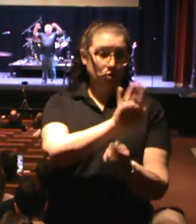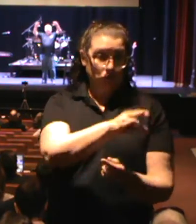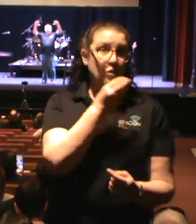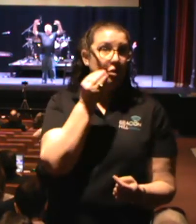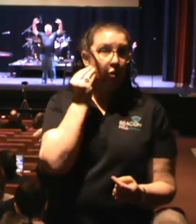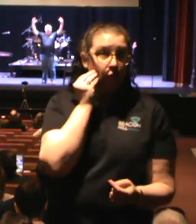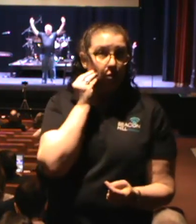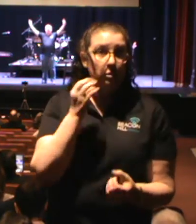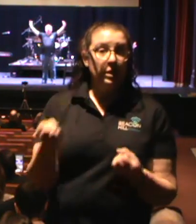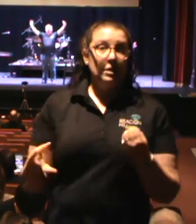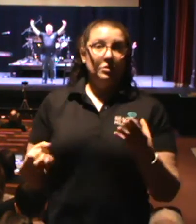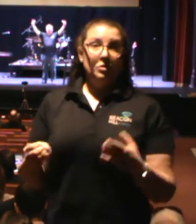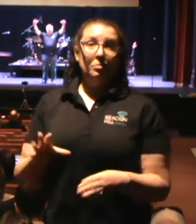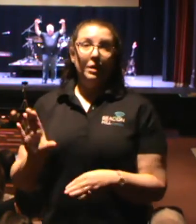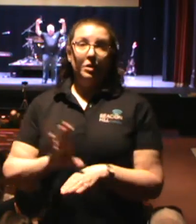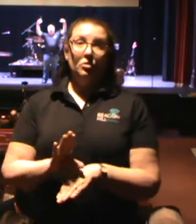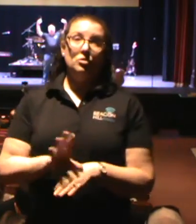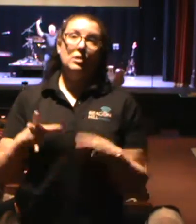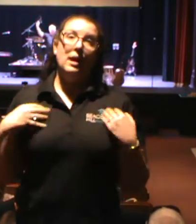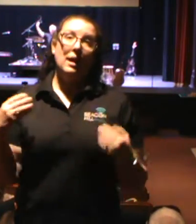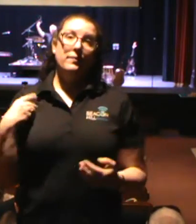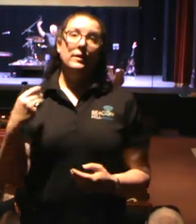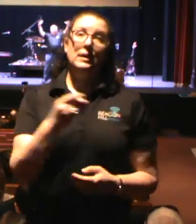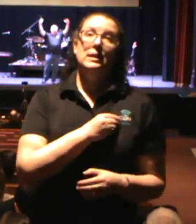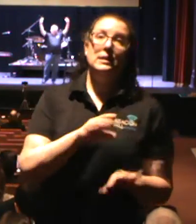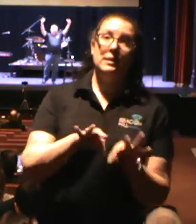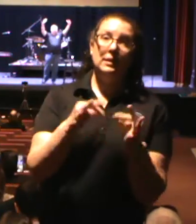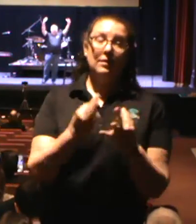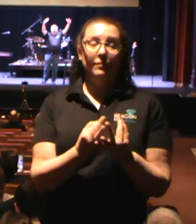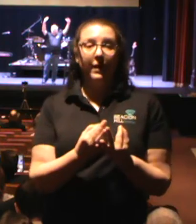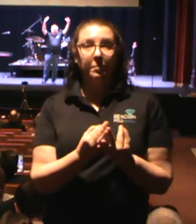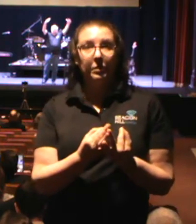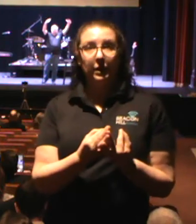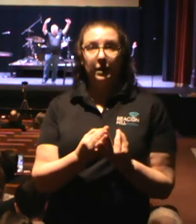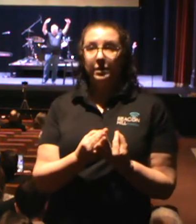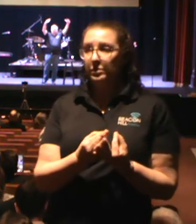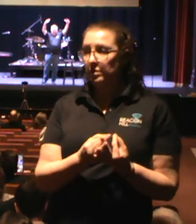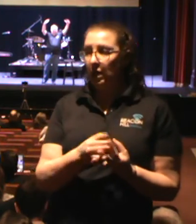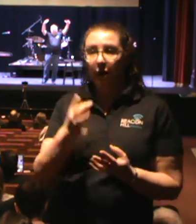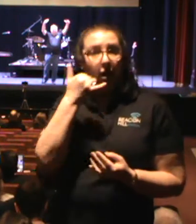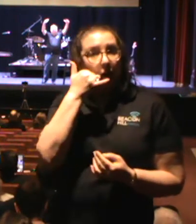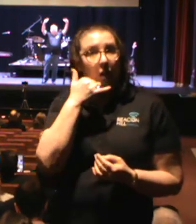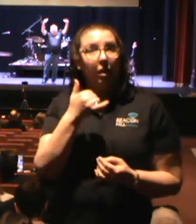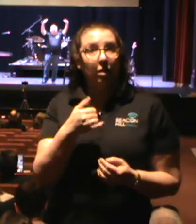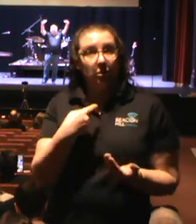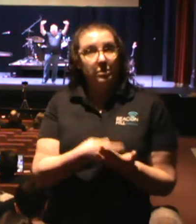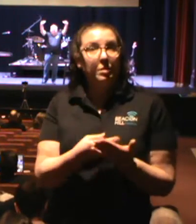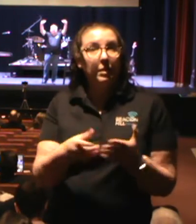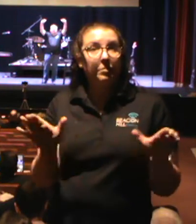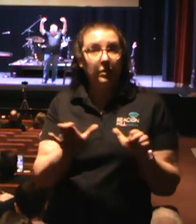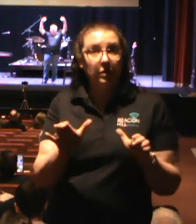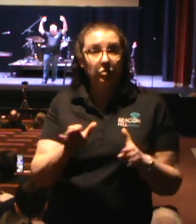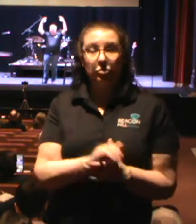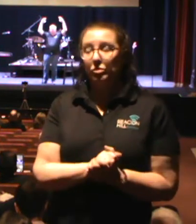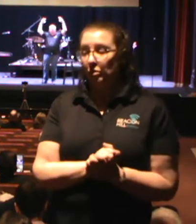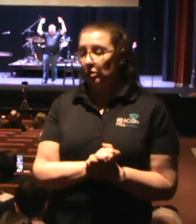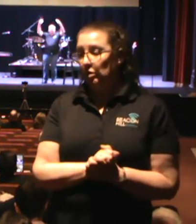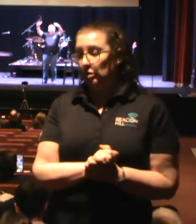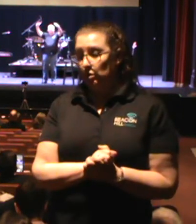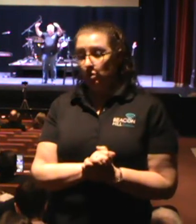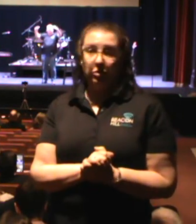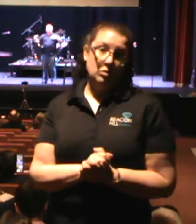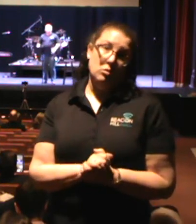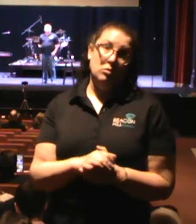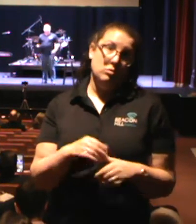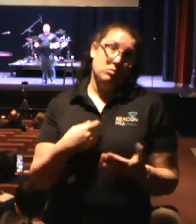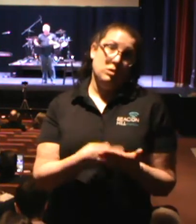have deacon families assigned to them and they're supposed to call, but few of them actually do. But some of them, like Mike Magnuson, took his role